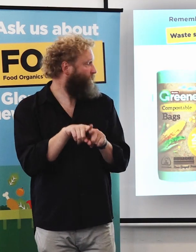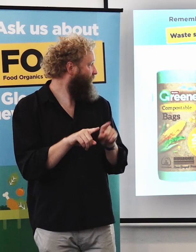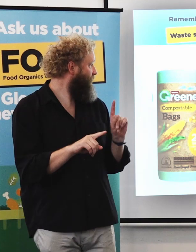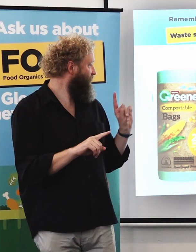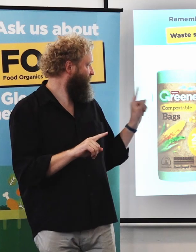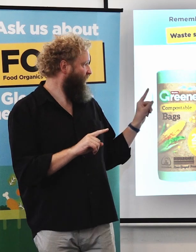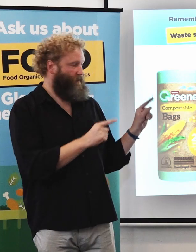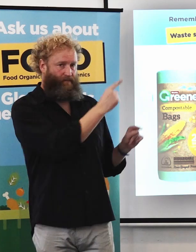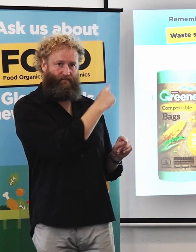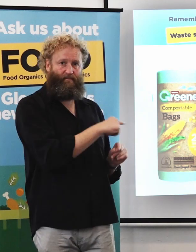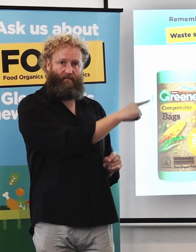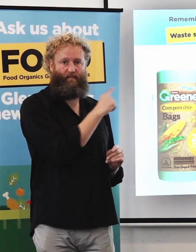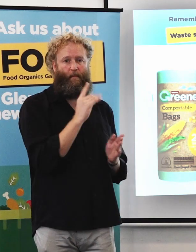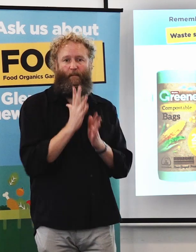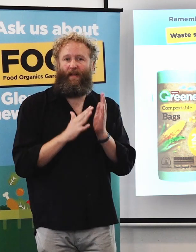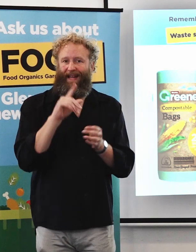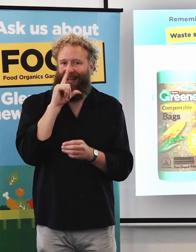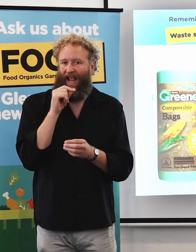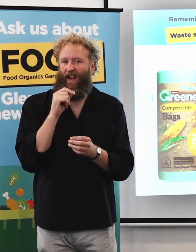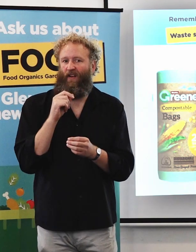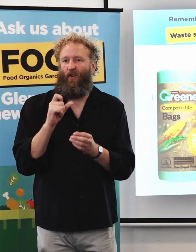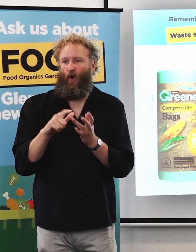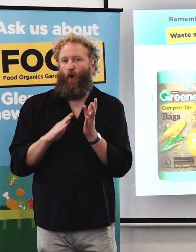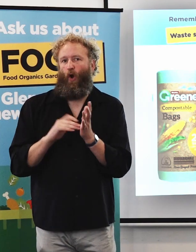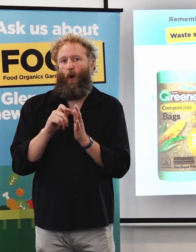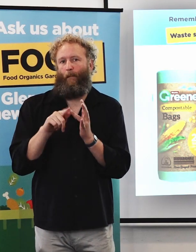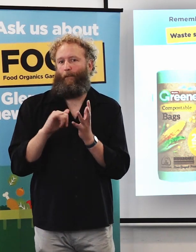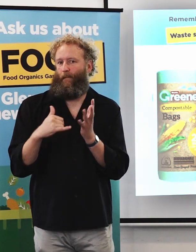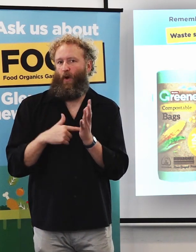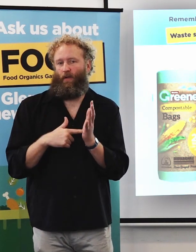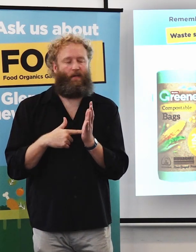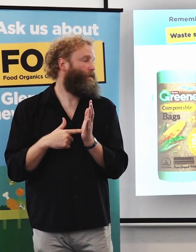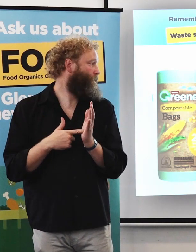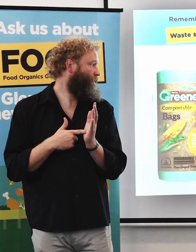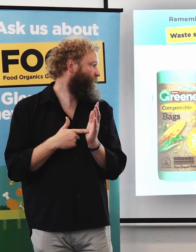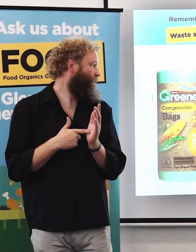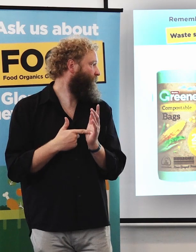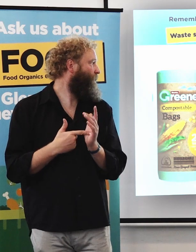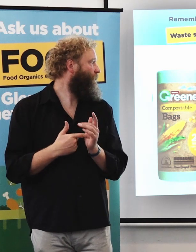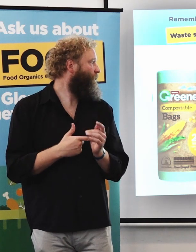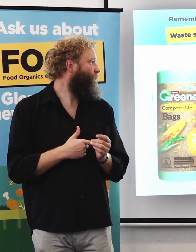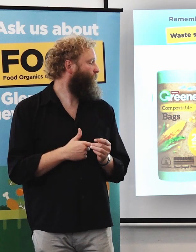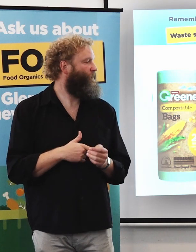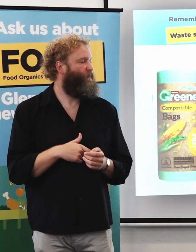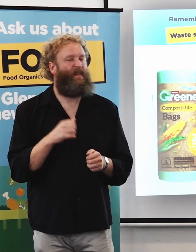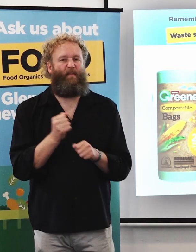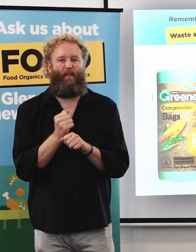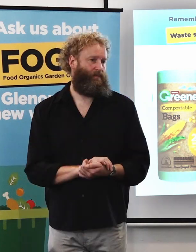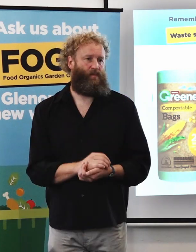compostable logo. Glad do a bag and Multics do a bag which are made of a plant material. Another